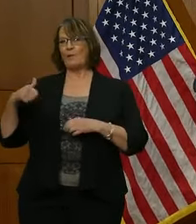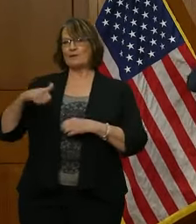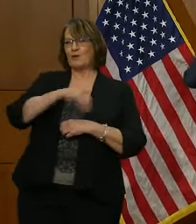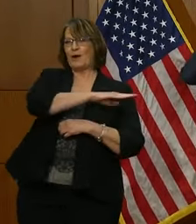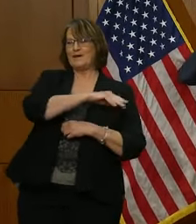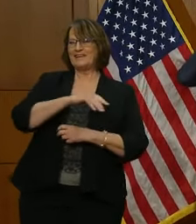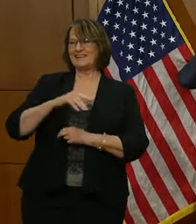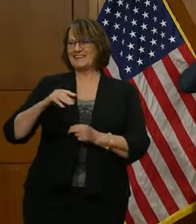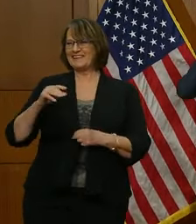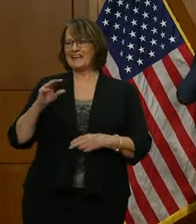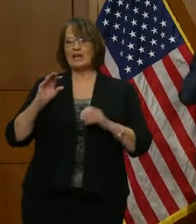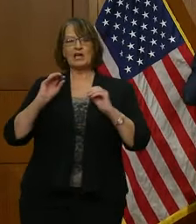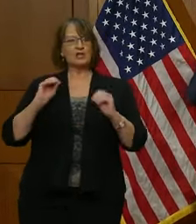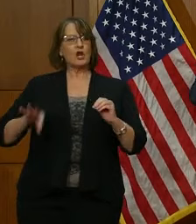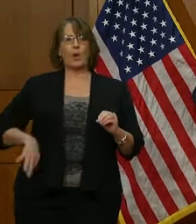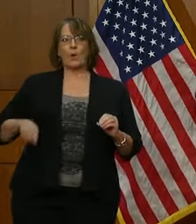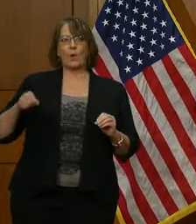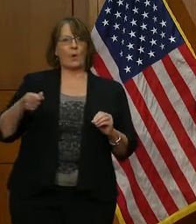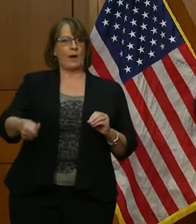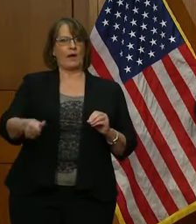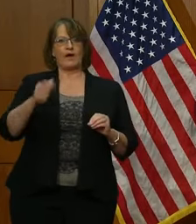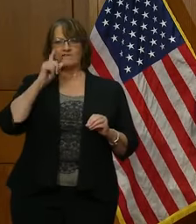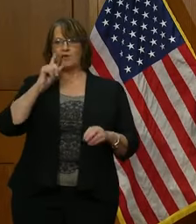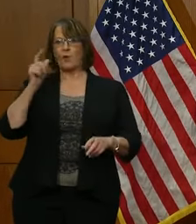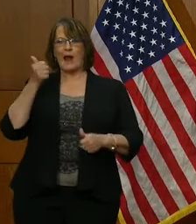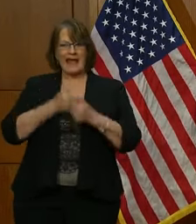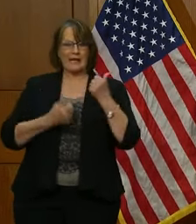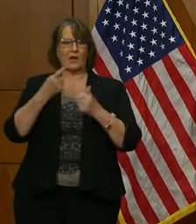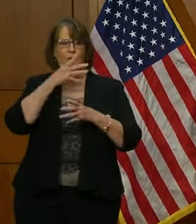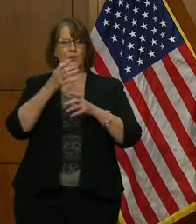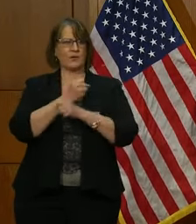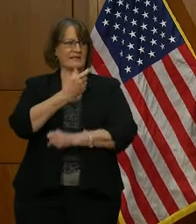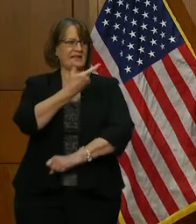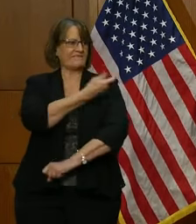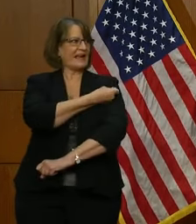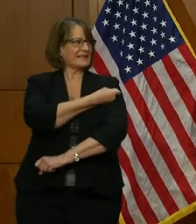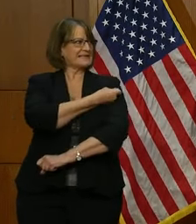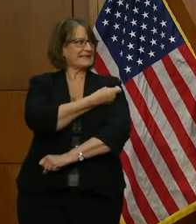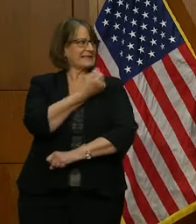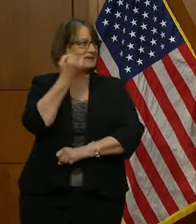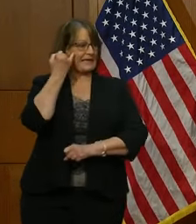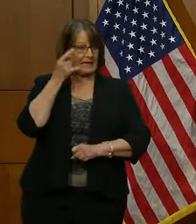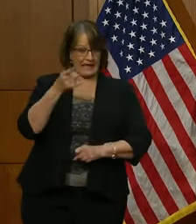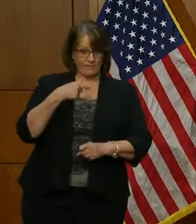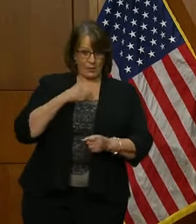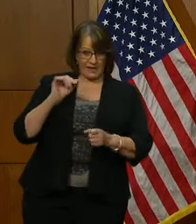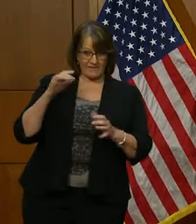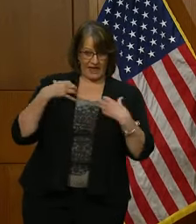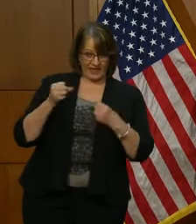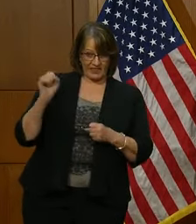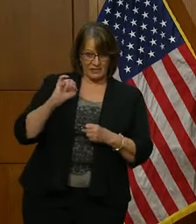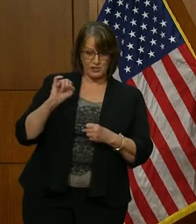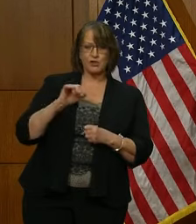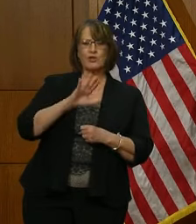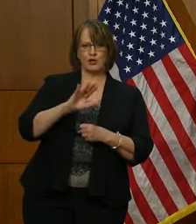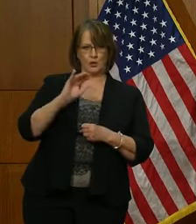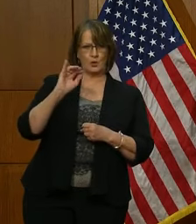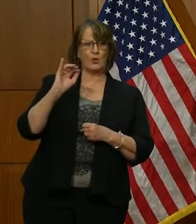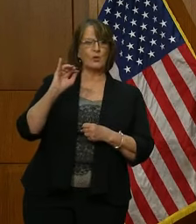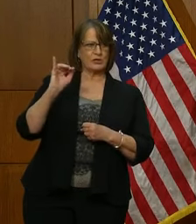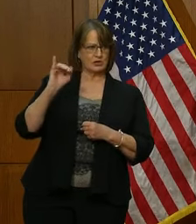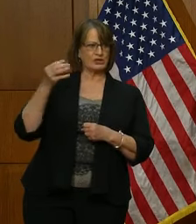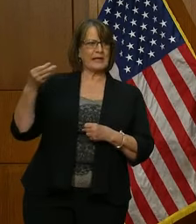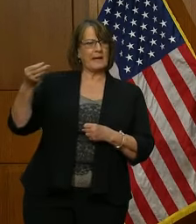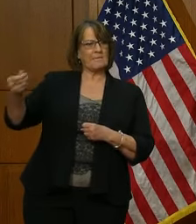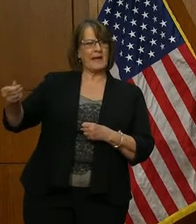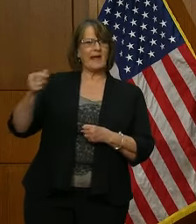No out-ofpocket expense to anyone who gets this vaccine. If you have insurance, your insurance can bill for the administrative